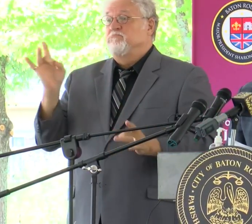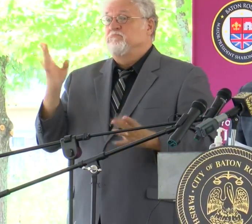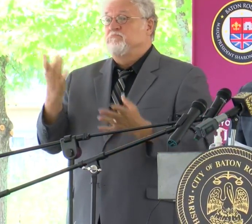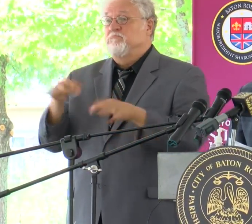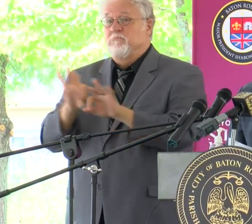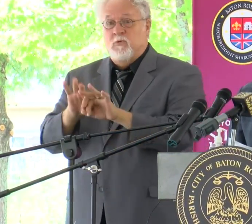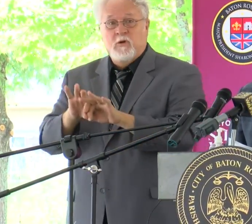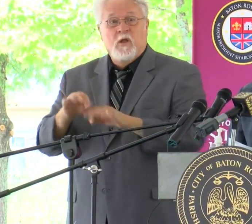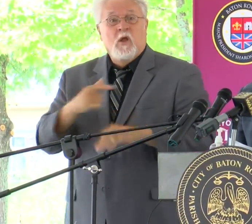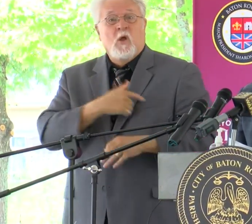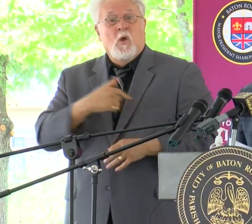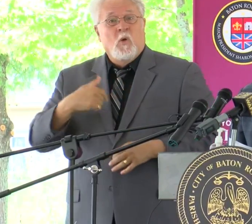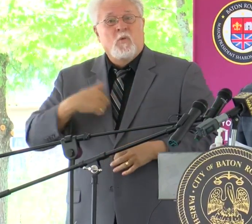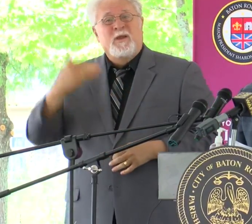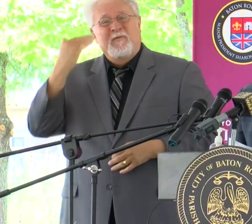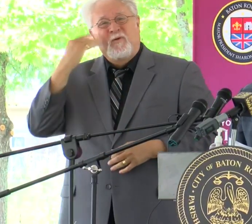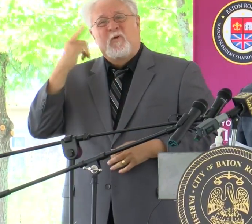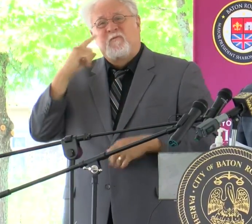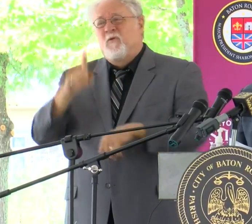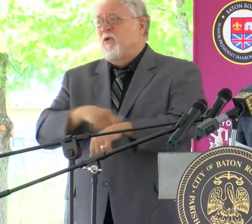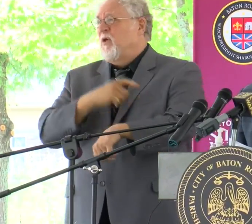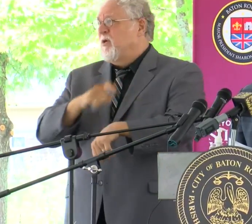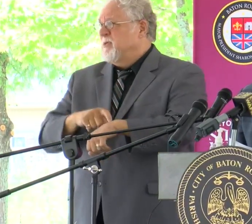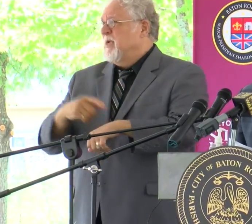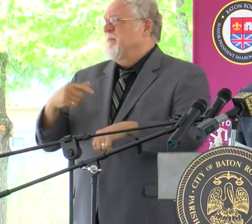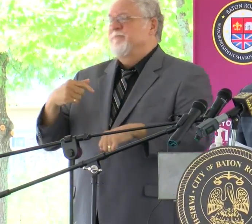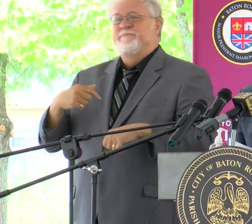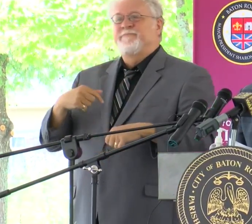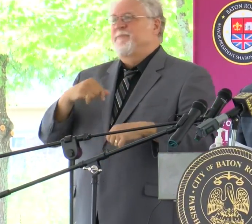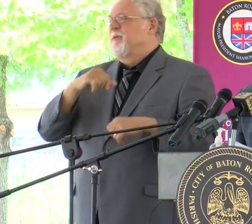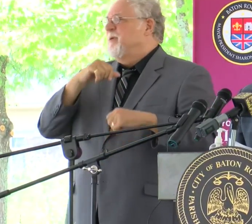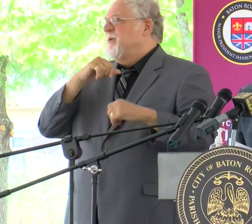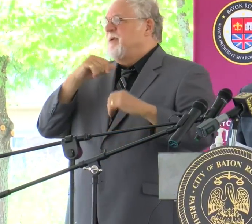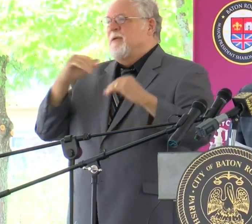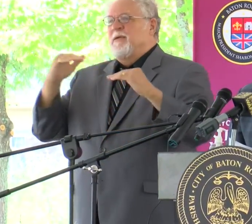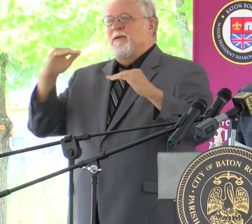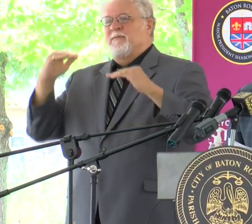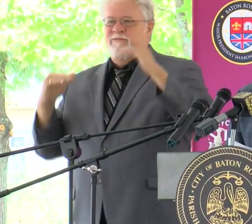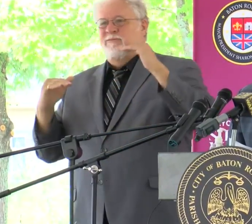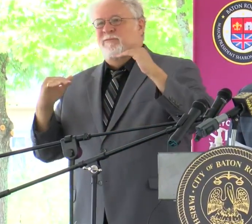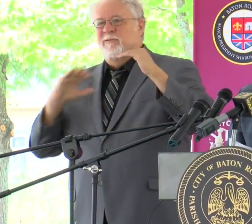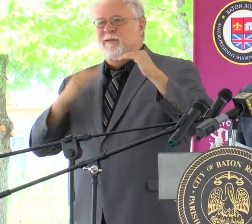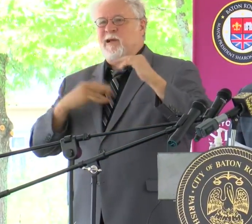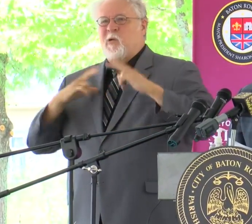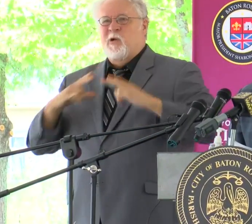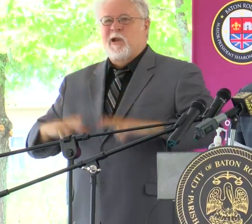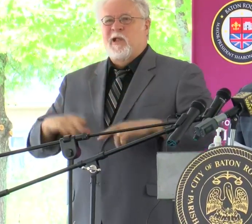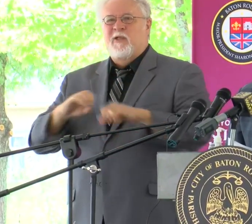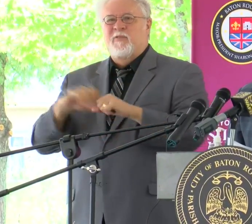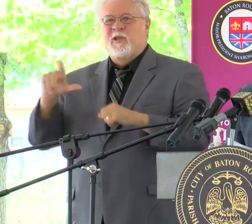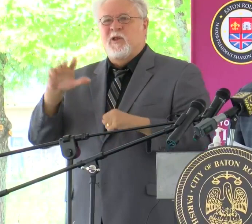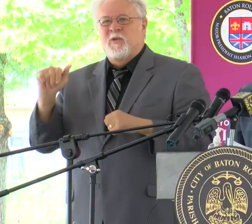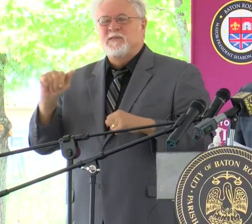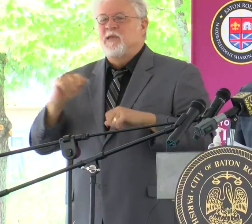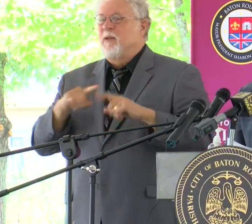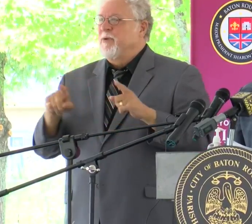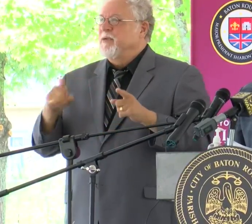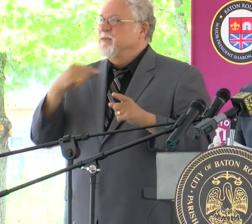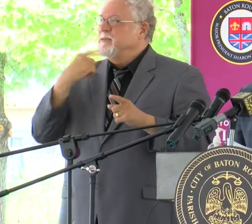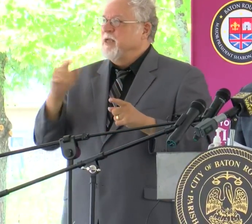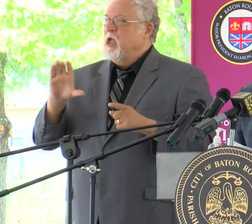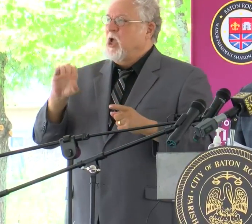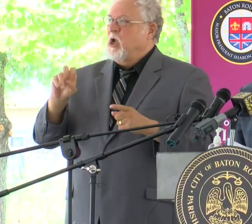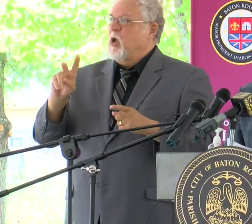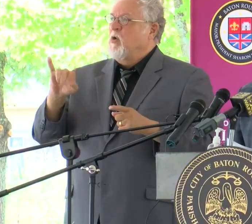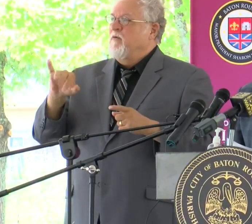And we've known for some time that we had inequities in terms of our health in Louisiana, but I will tell you COVID